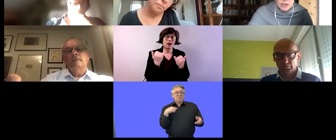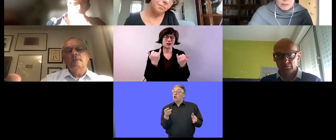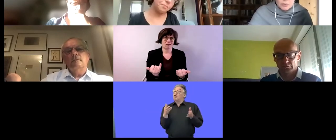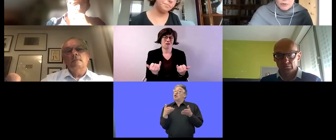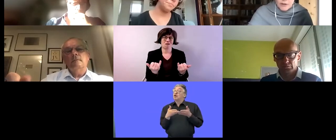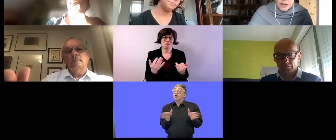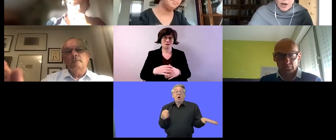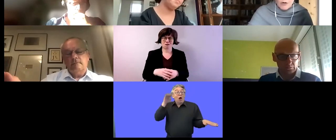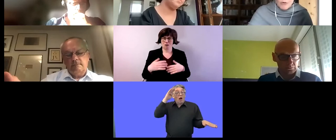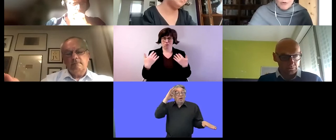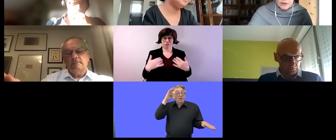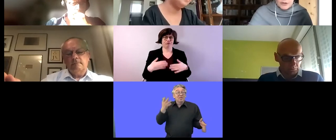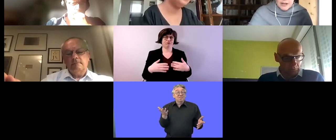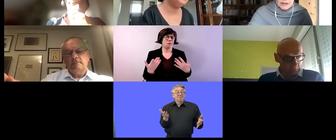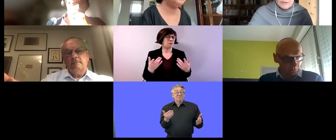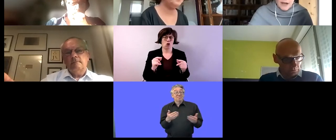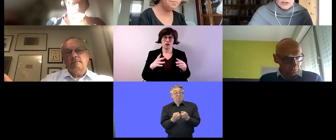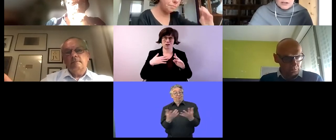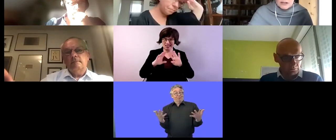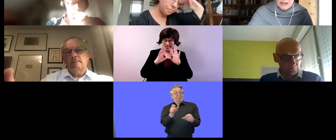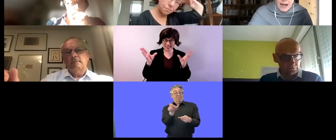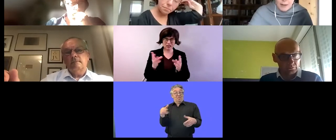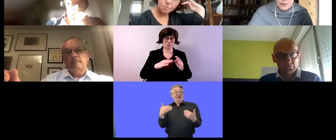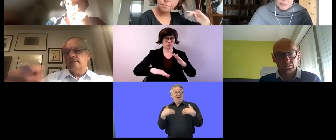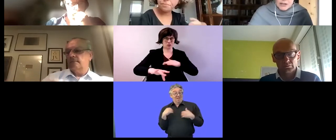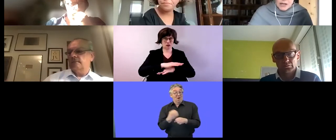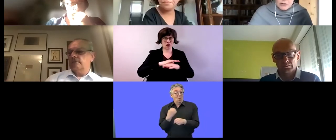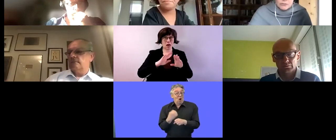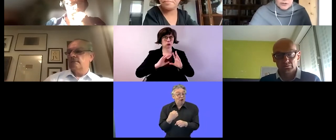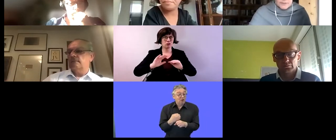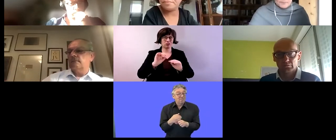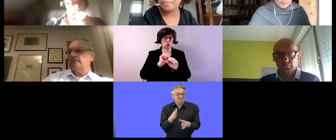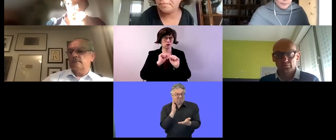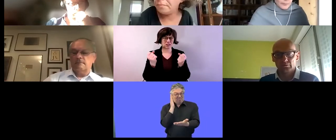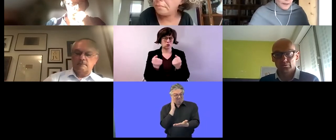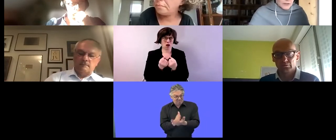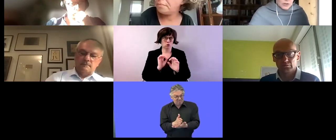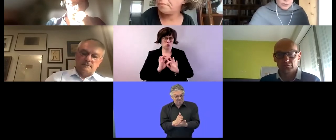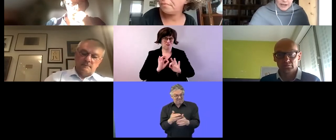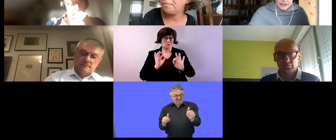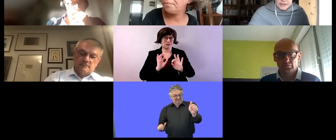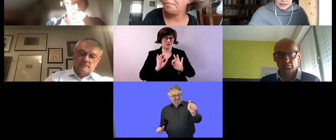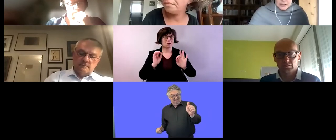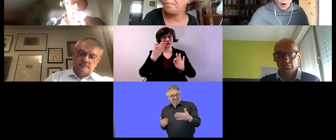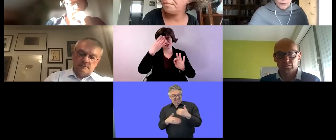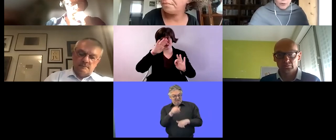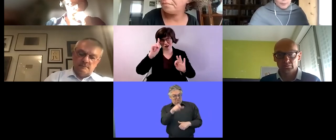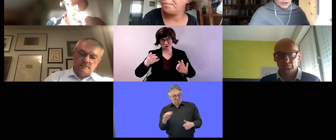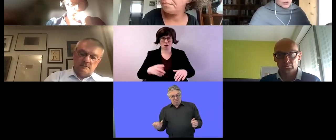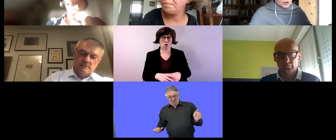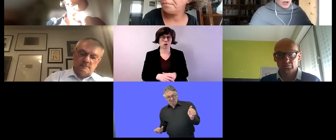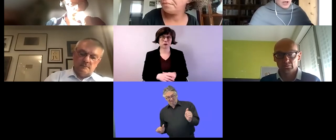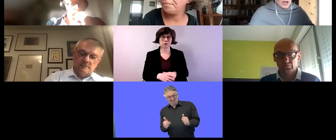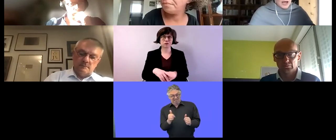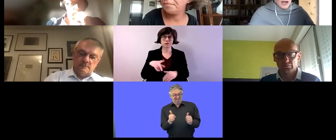is improving rather than the fact that the the gap is being closed so that is the the overall